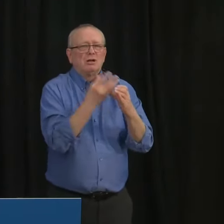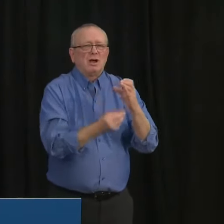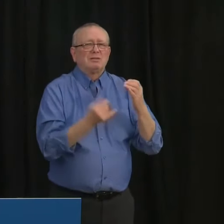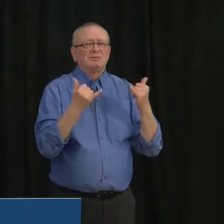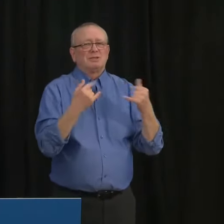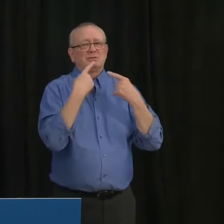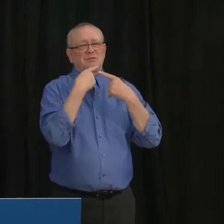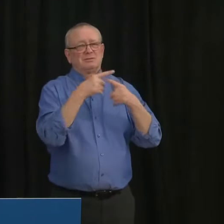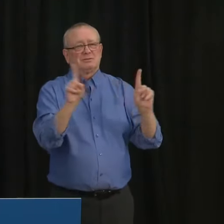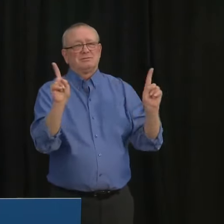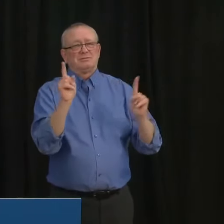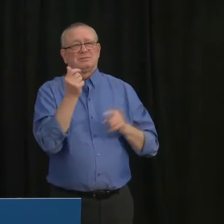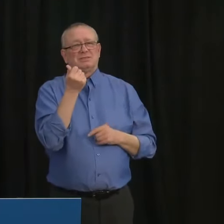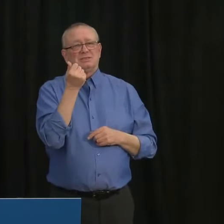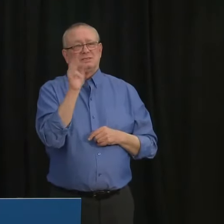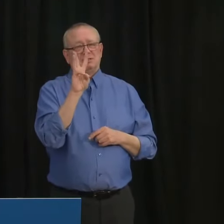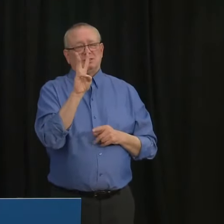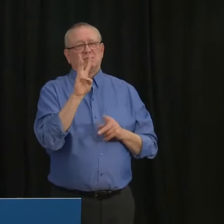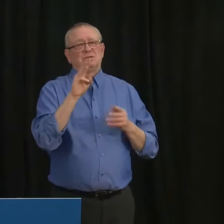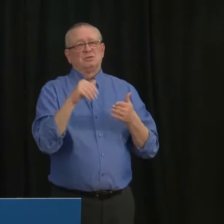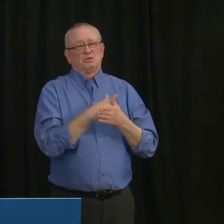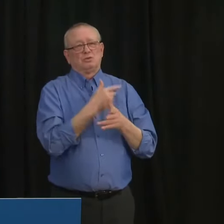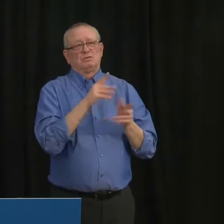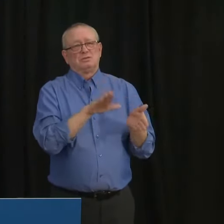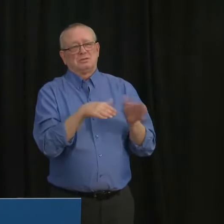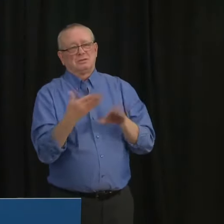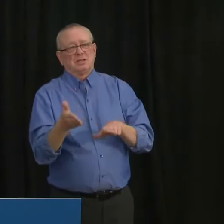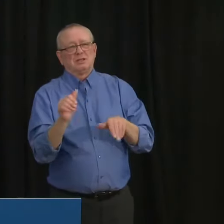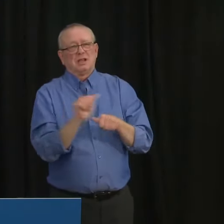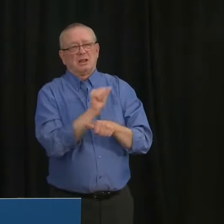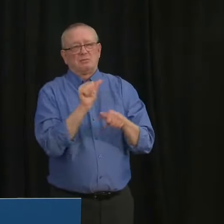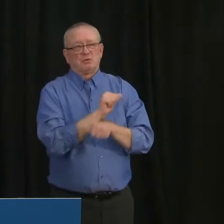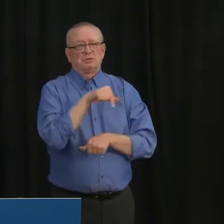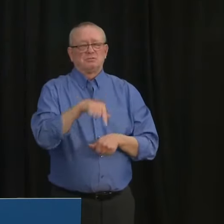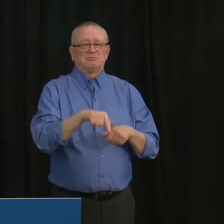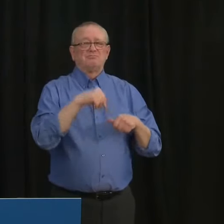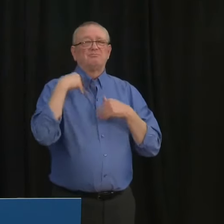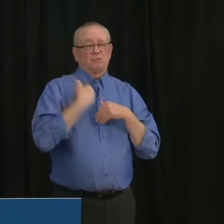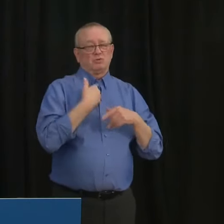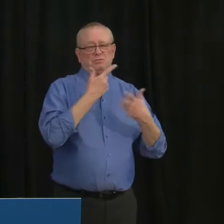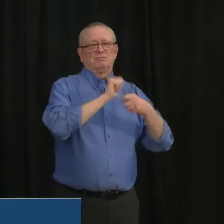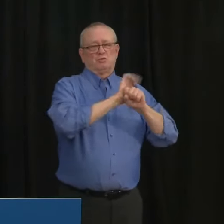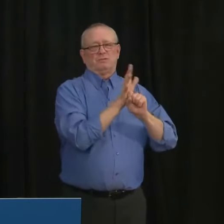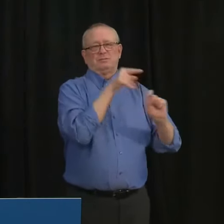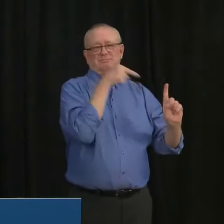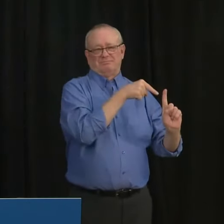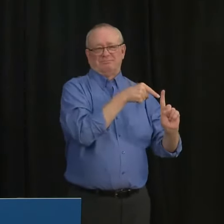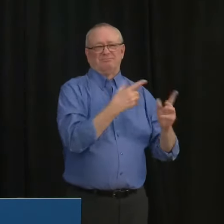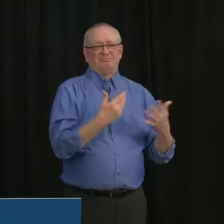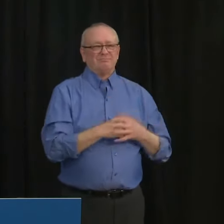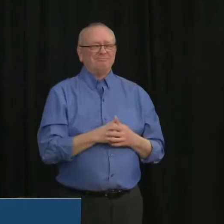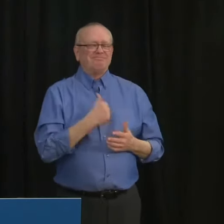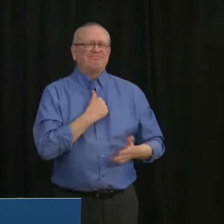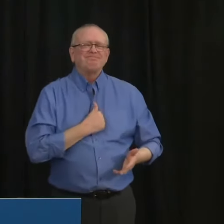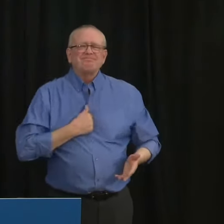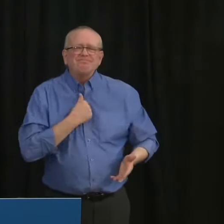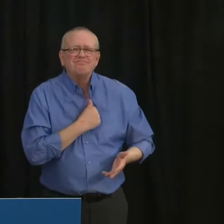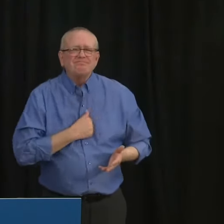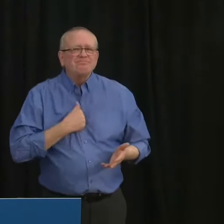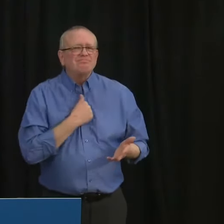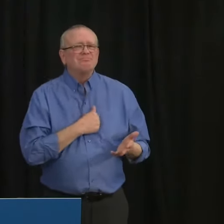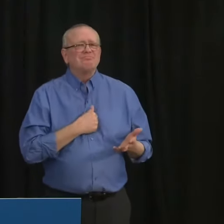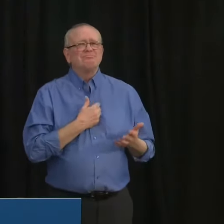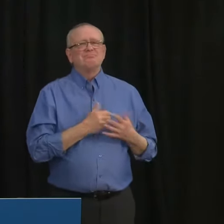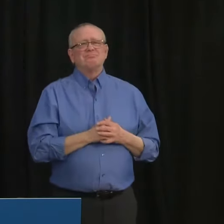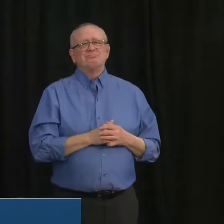have been experienced in Alberta related to COVID-19 and my heart goes out to their loved ones and to all of those grieving